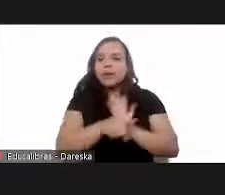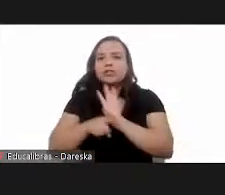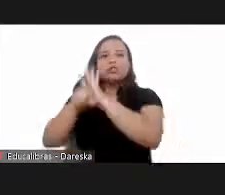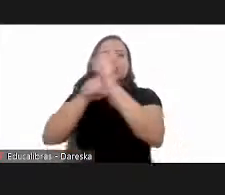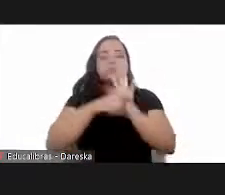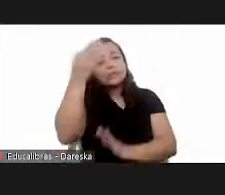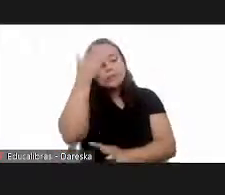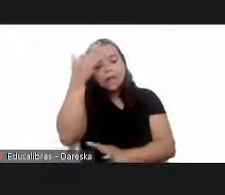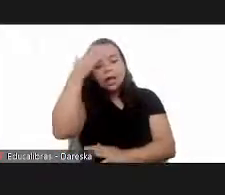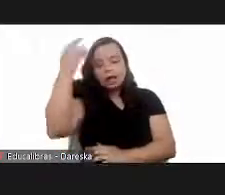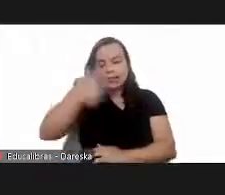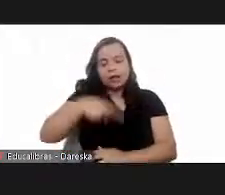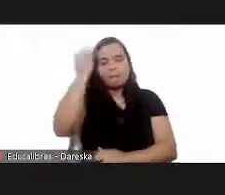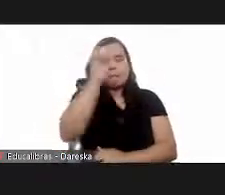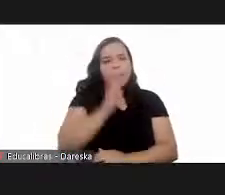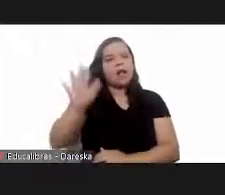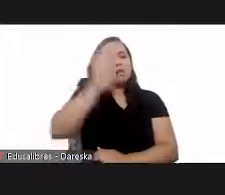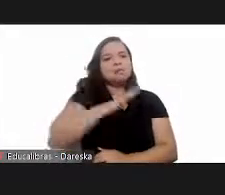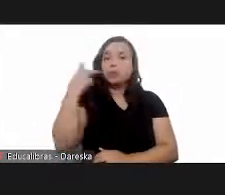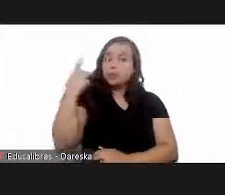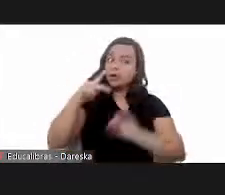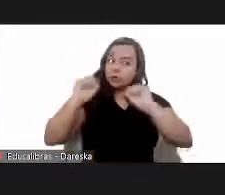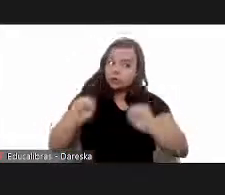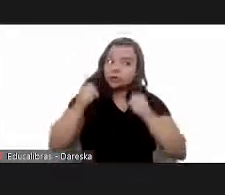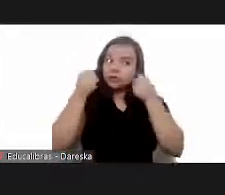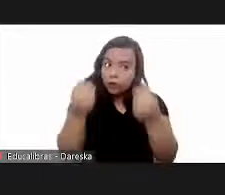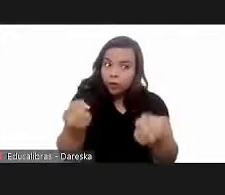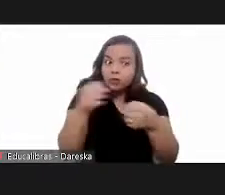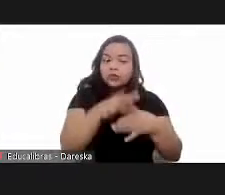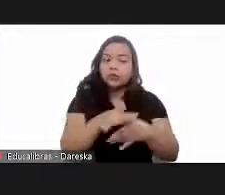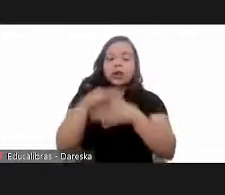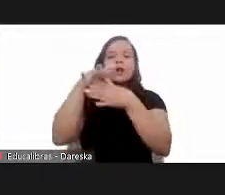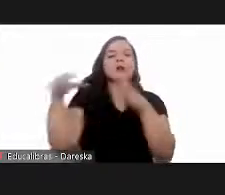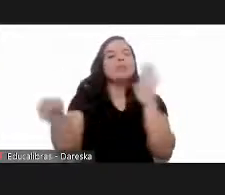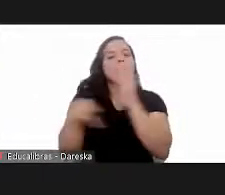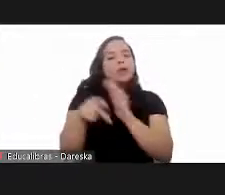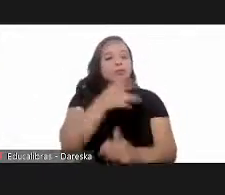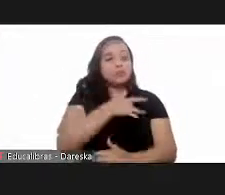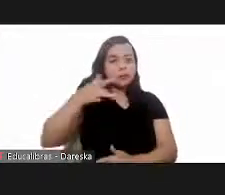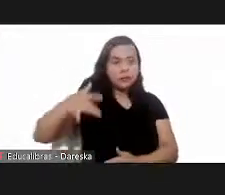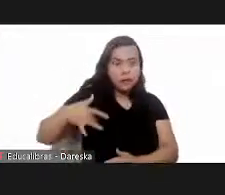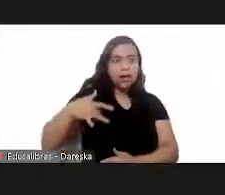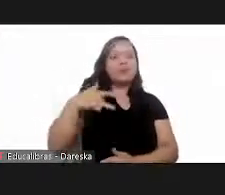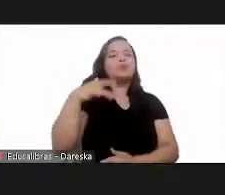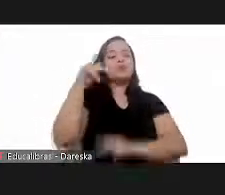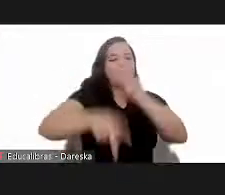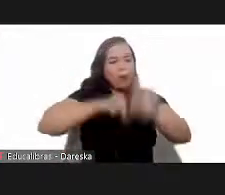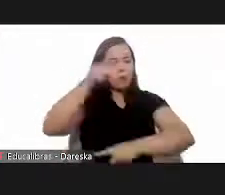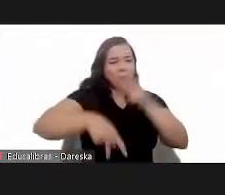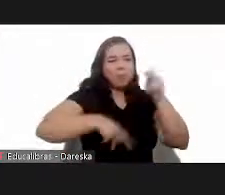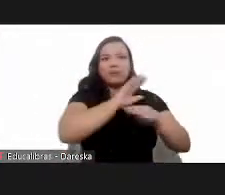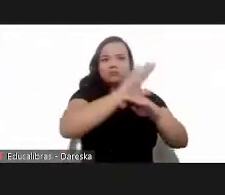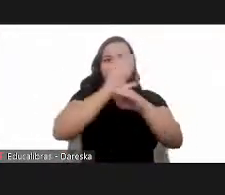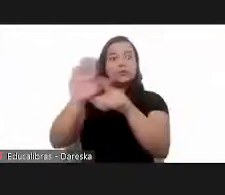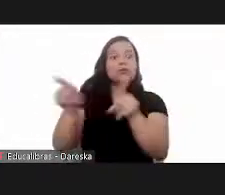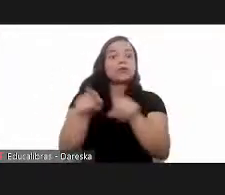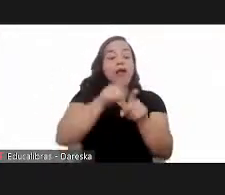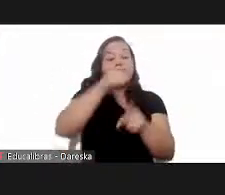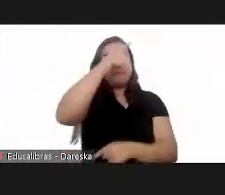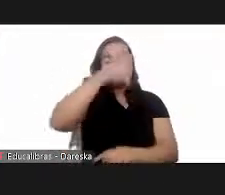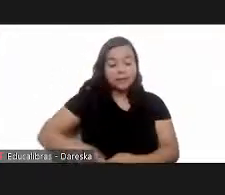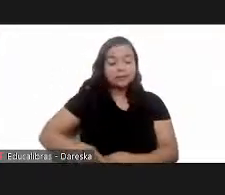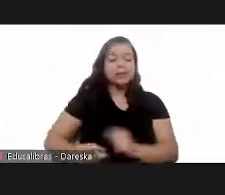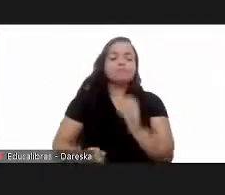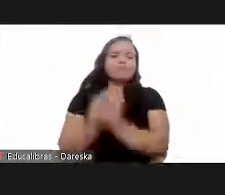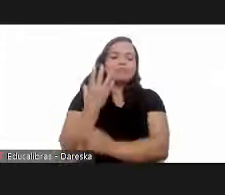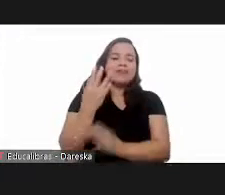research in Brazil. His efforts as a leader of public health in Brazil and the president of